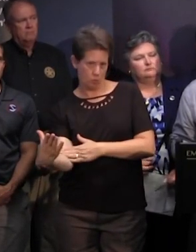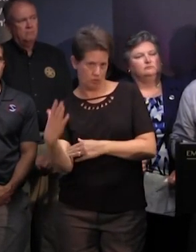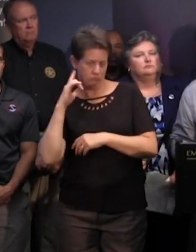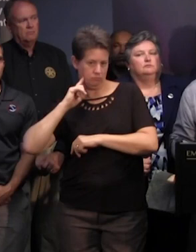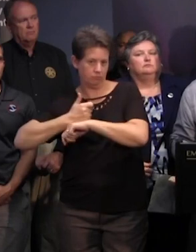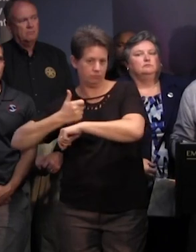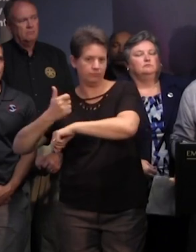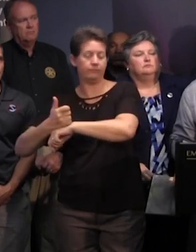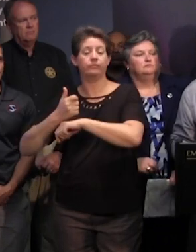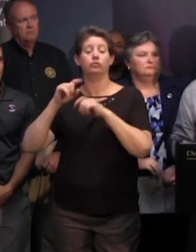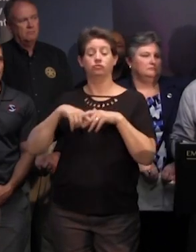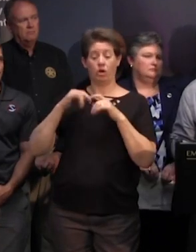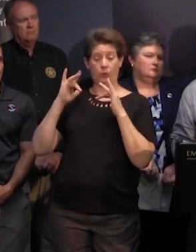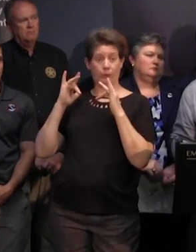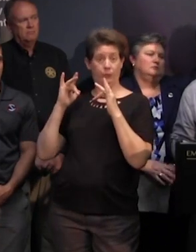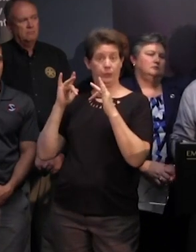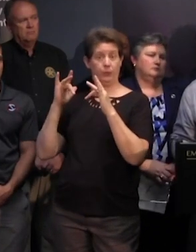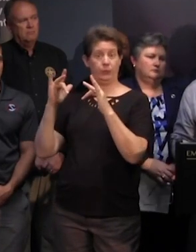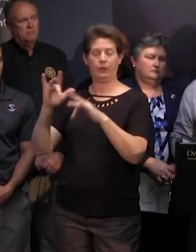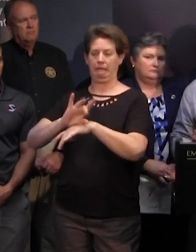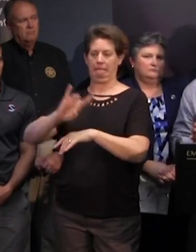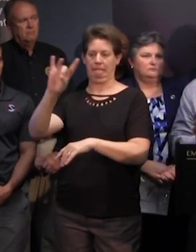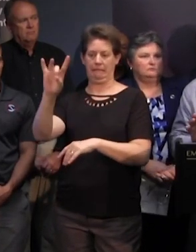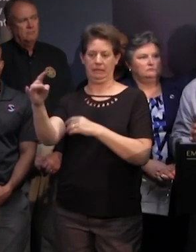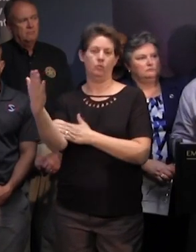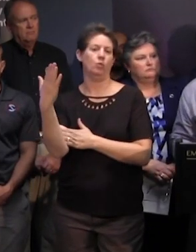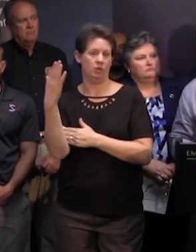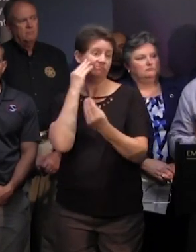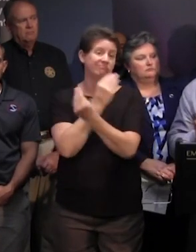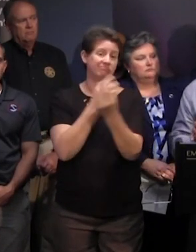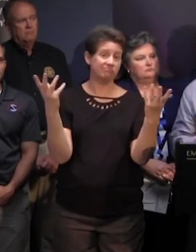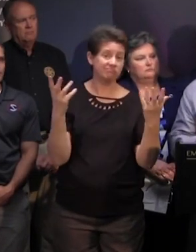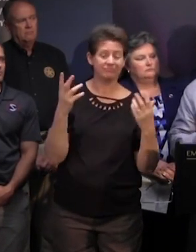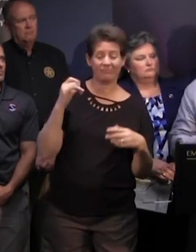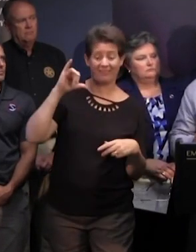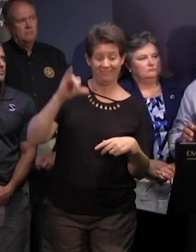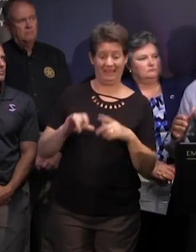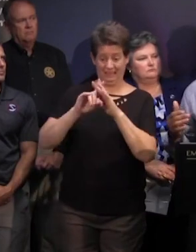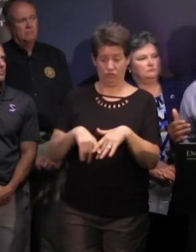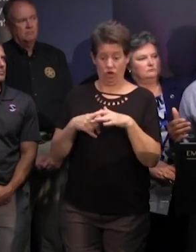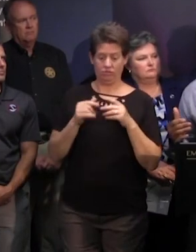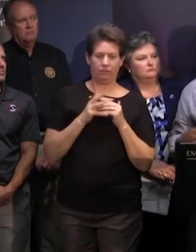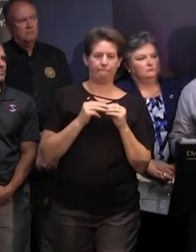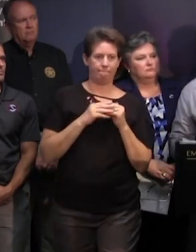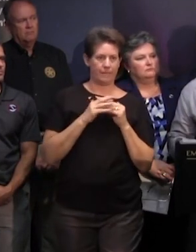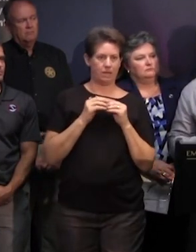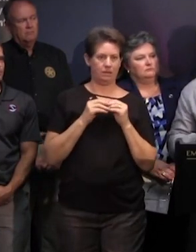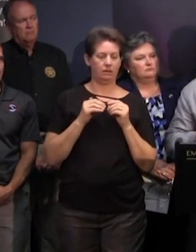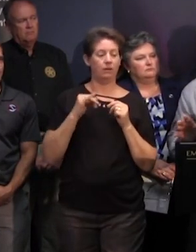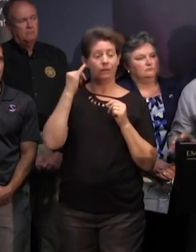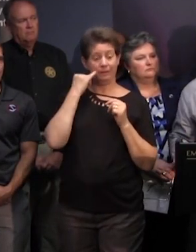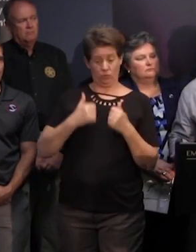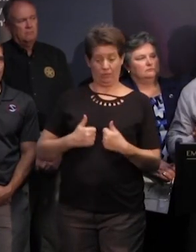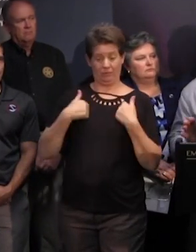start the uh the flushing phase uh at 8 a.m just want to let you know the flushing phase starts in columbia so if